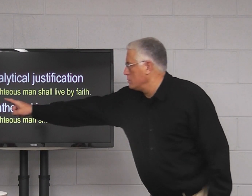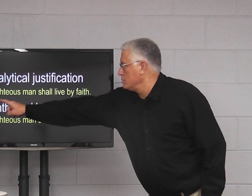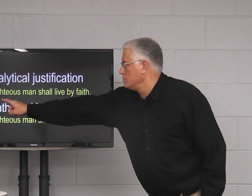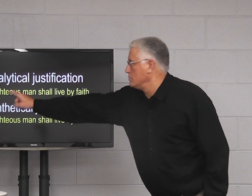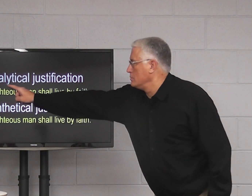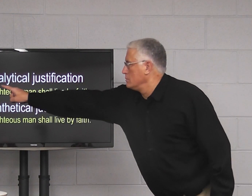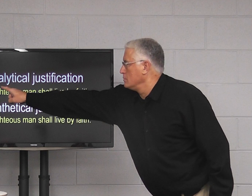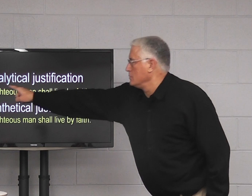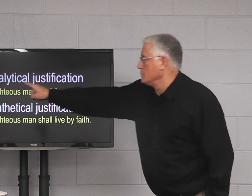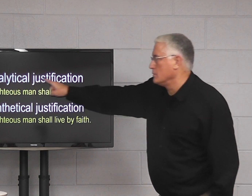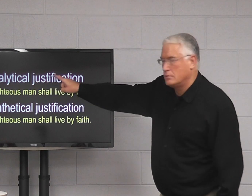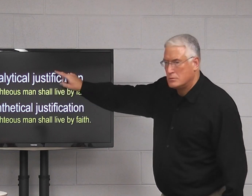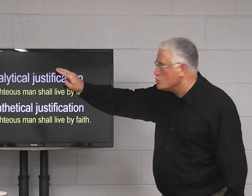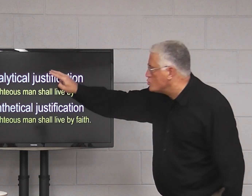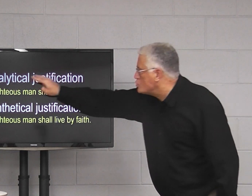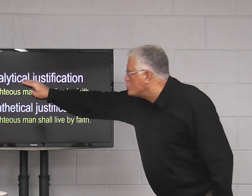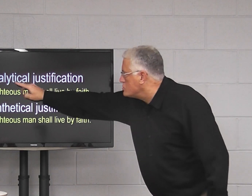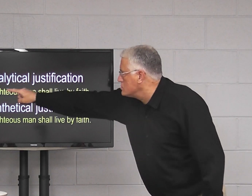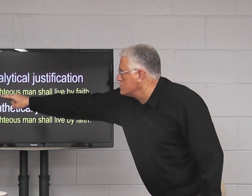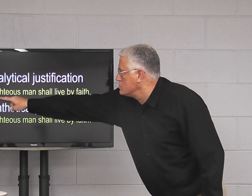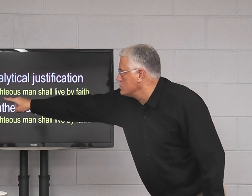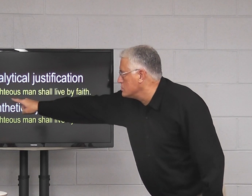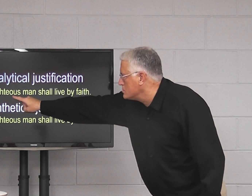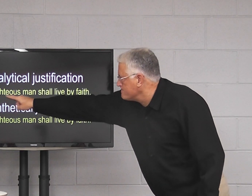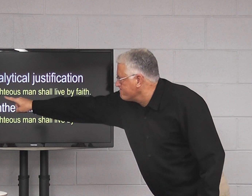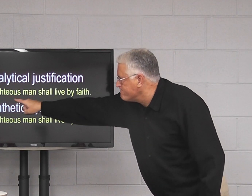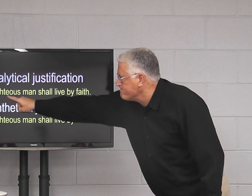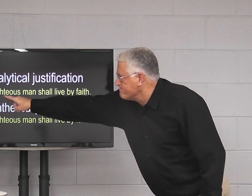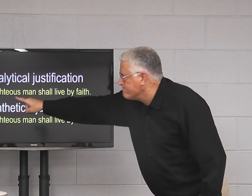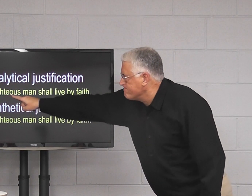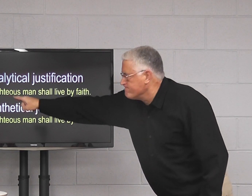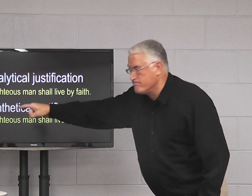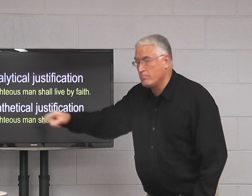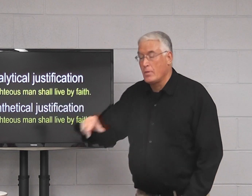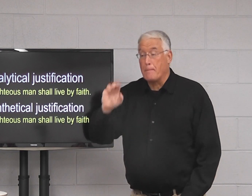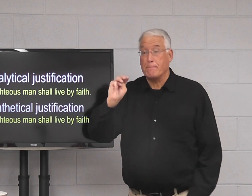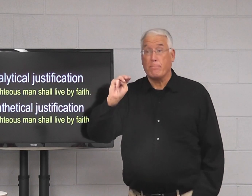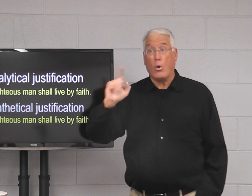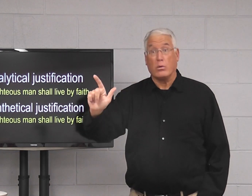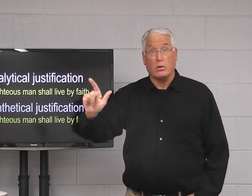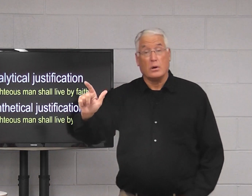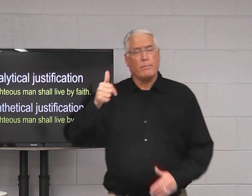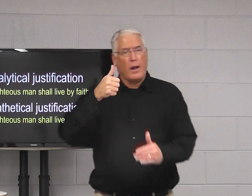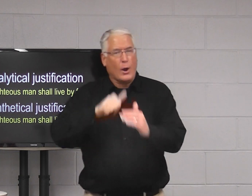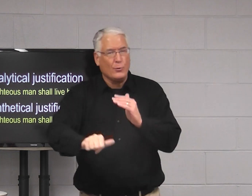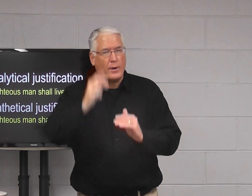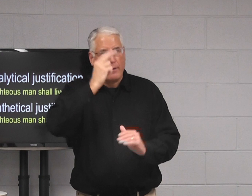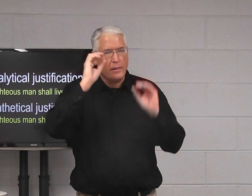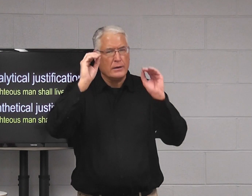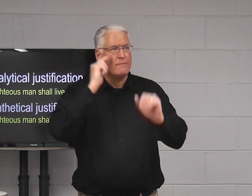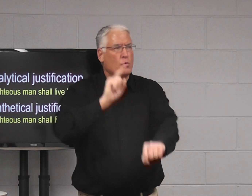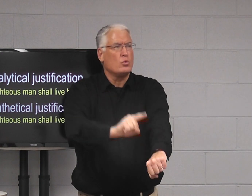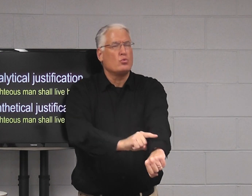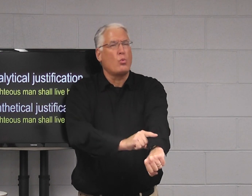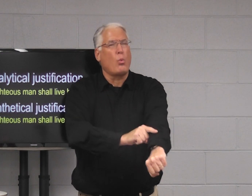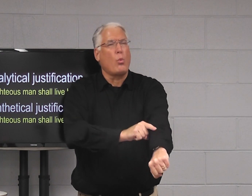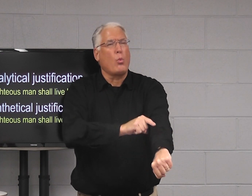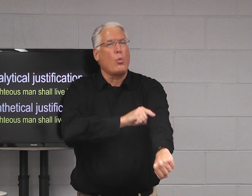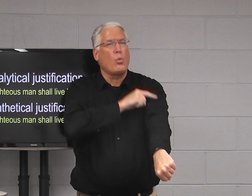They're looking at the analytical justification. They're looking at this word righteous. Martin